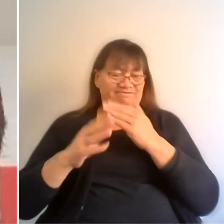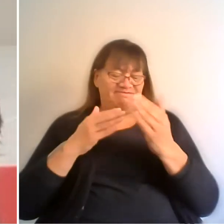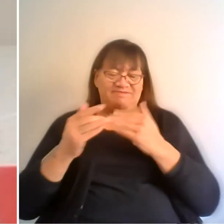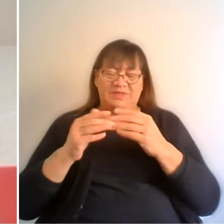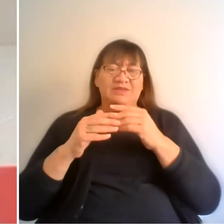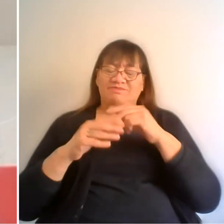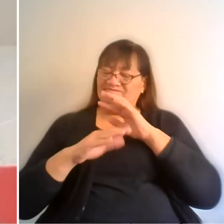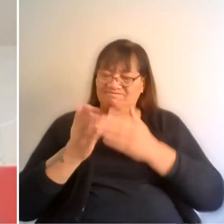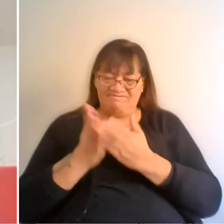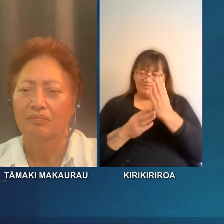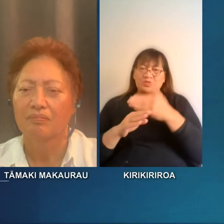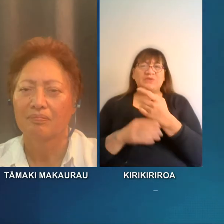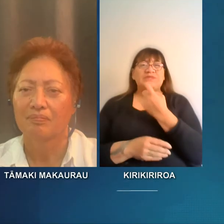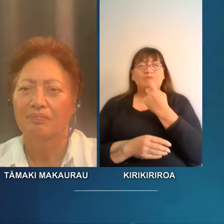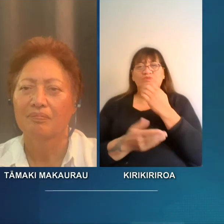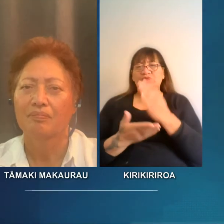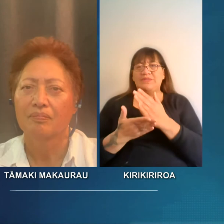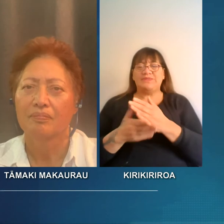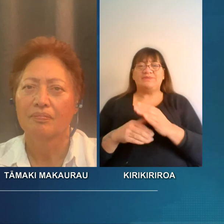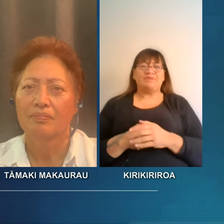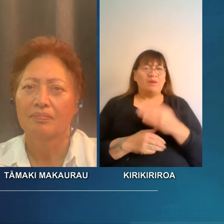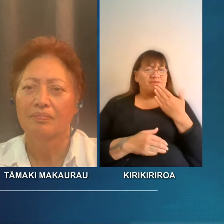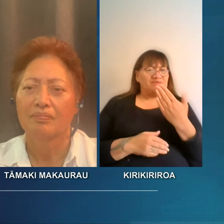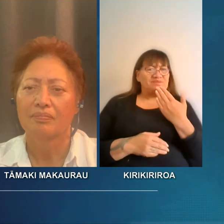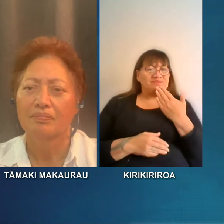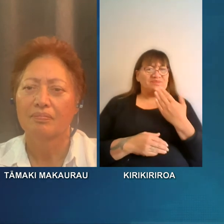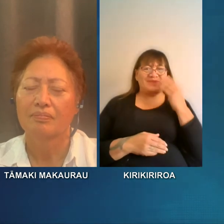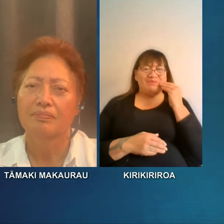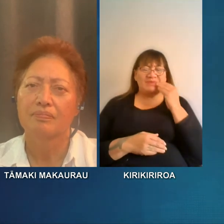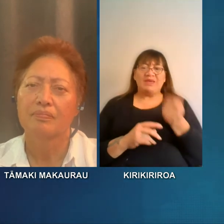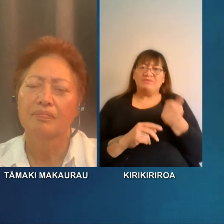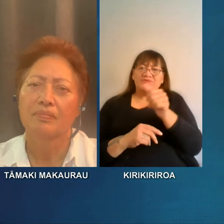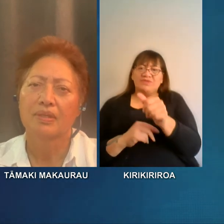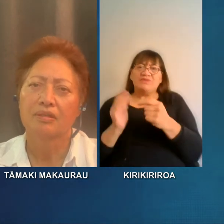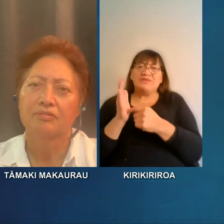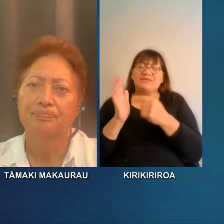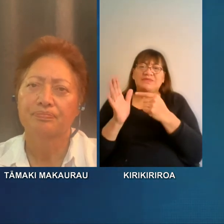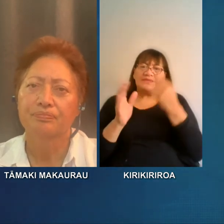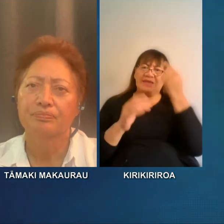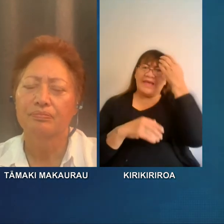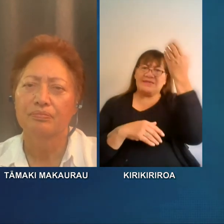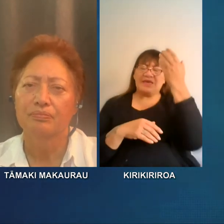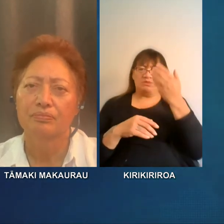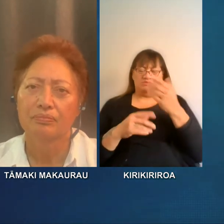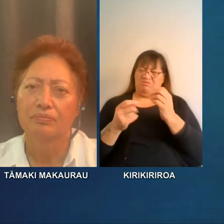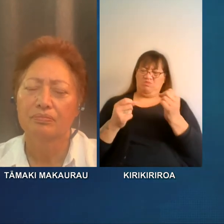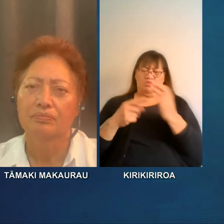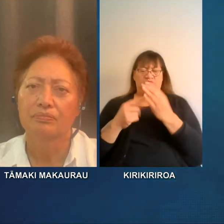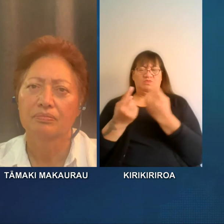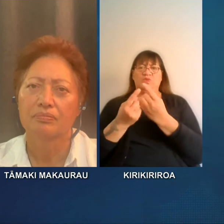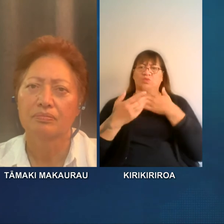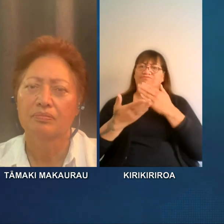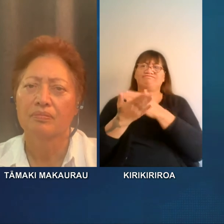mano hio. Tēnā koe, tēnā ro atu koe tī penei. Tania, what is the key message that you want to share with